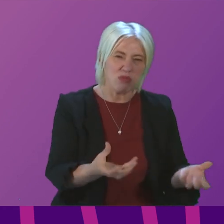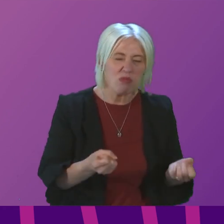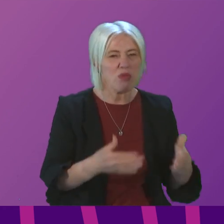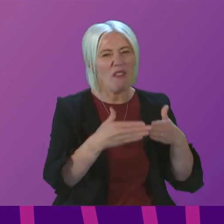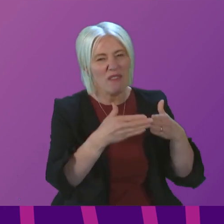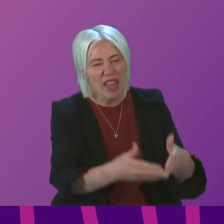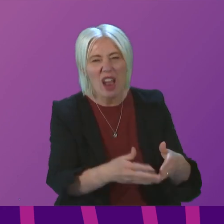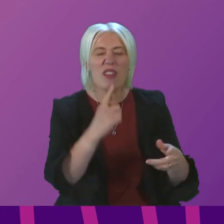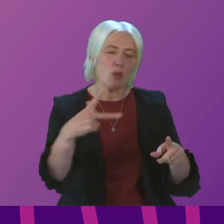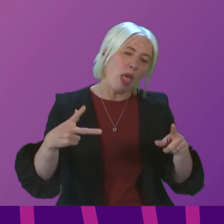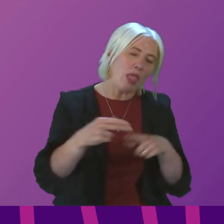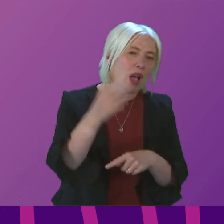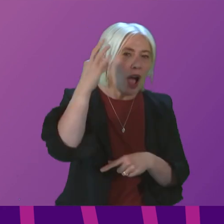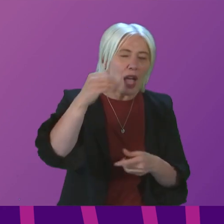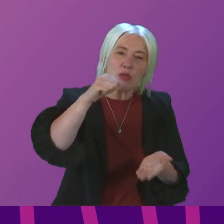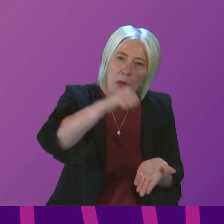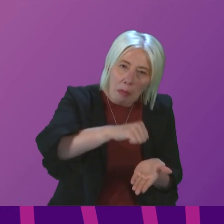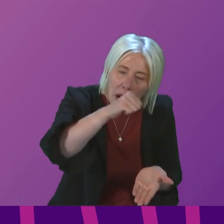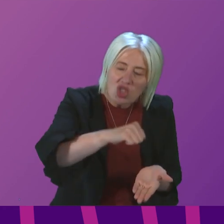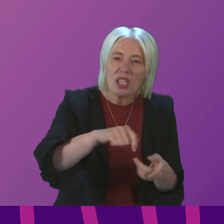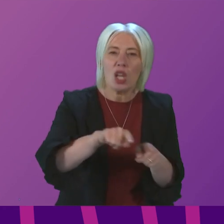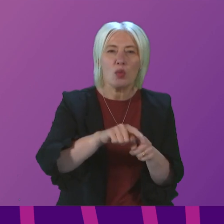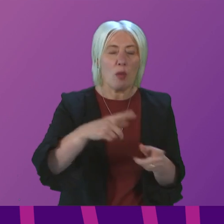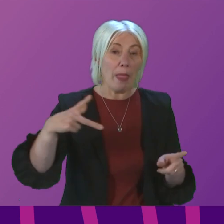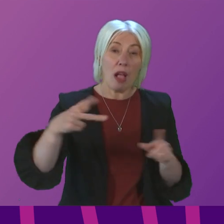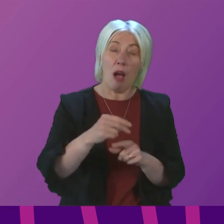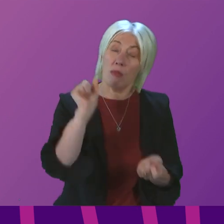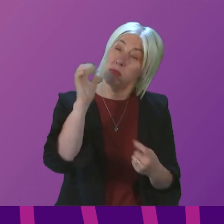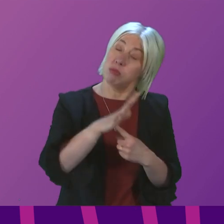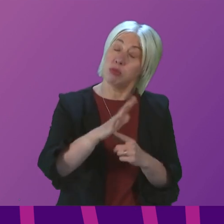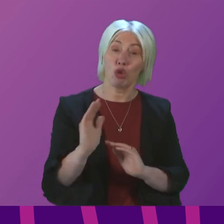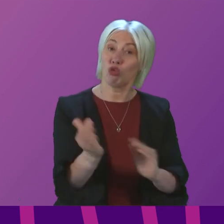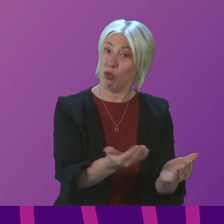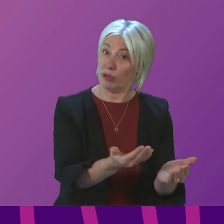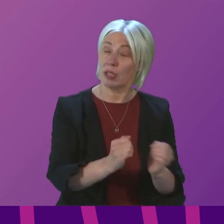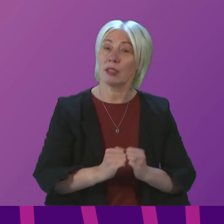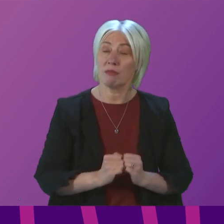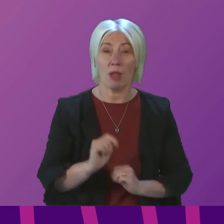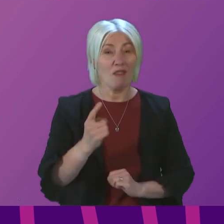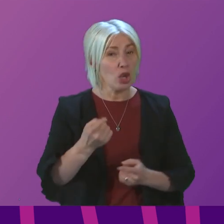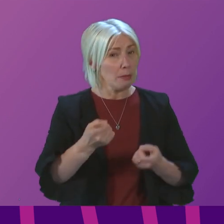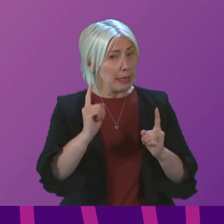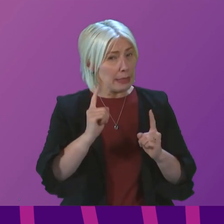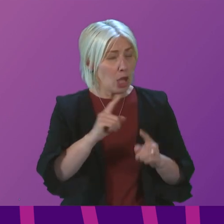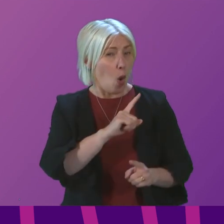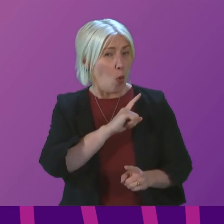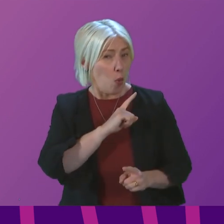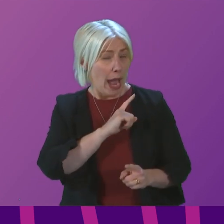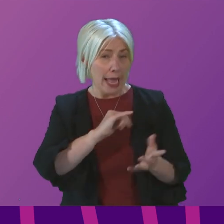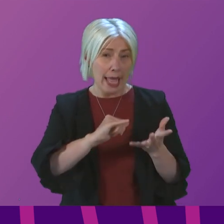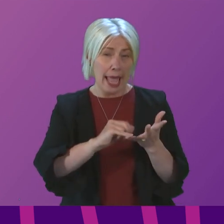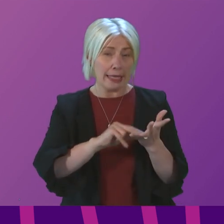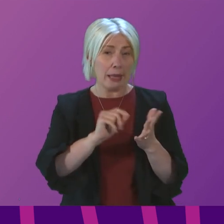when they slash council budgets and when they cut vital services. First Minister, why should SNP